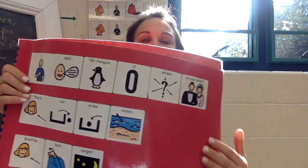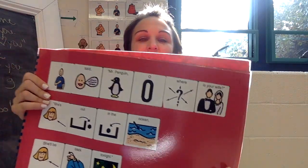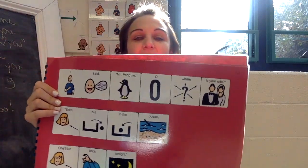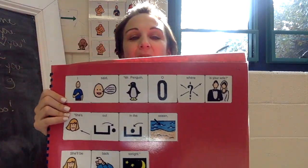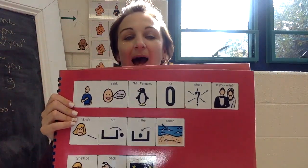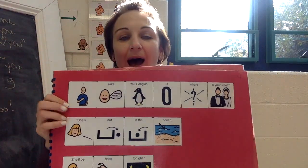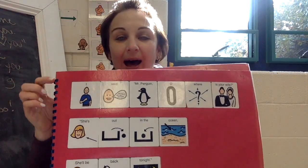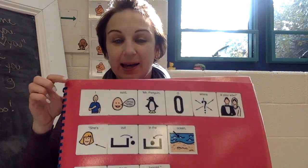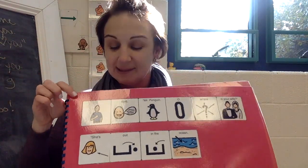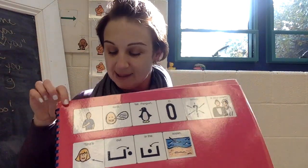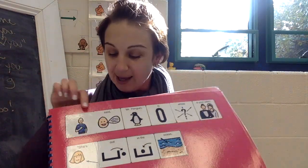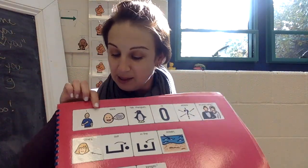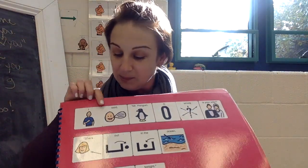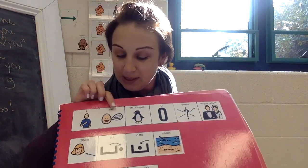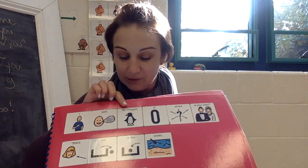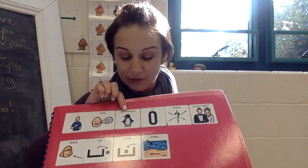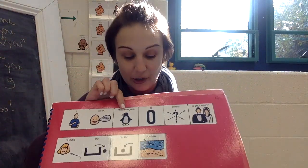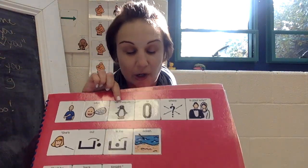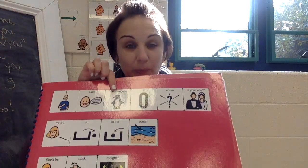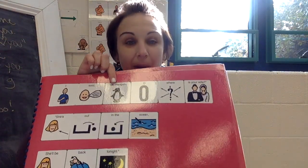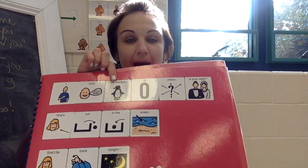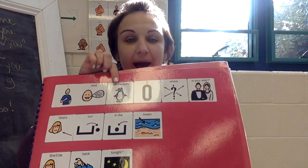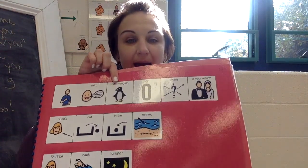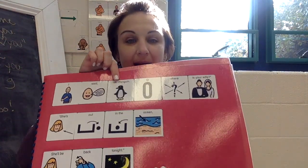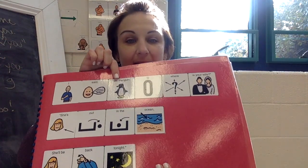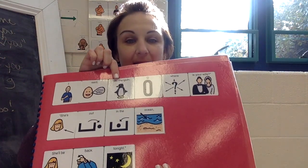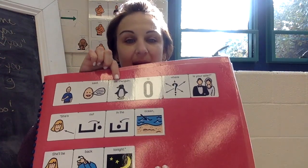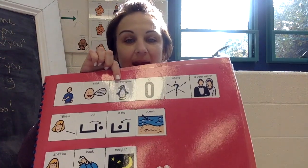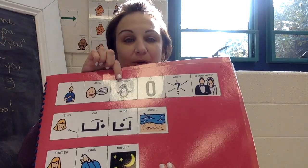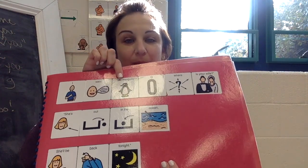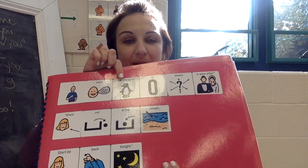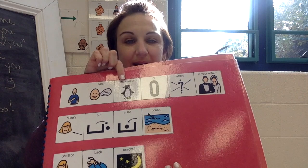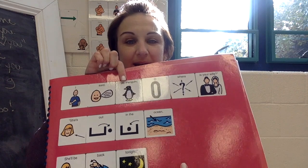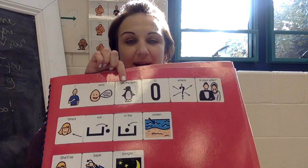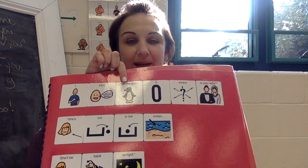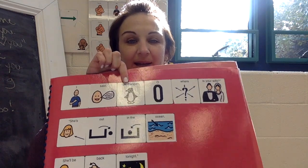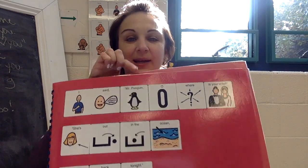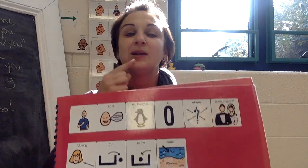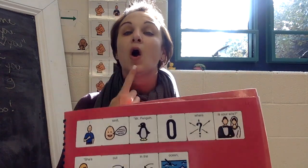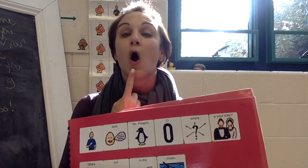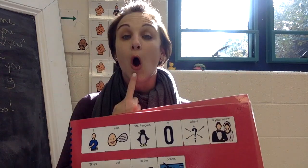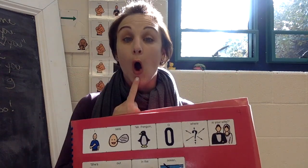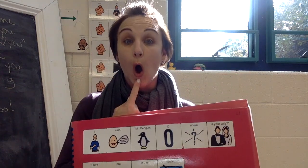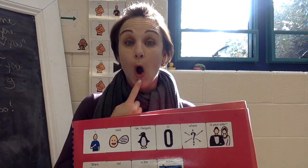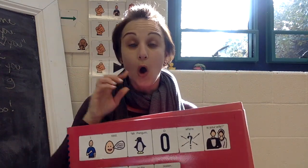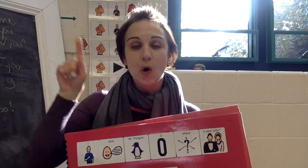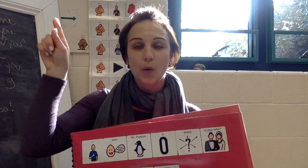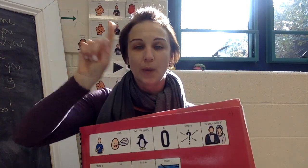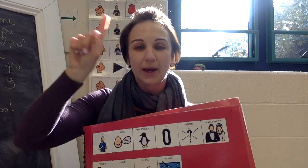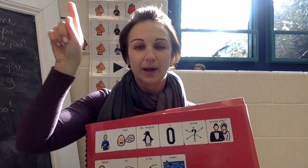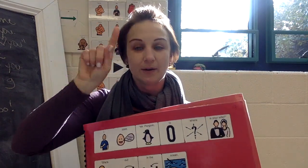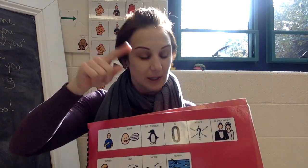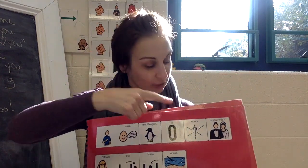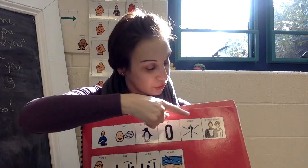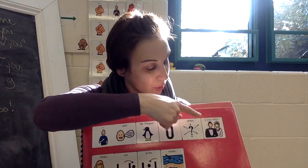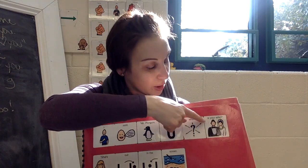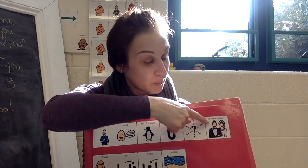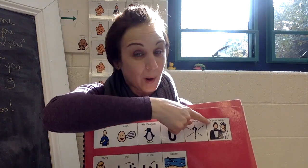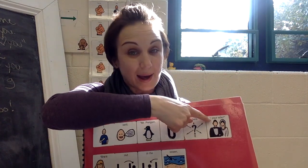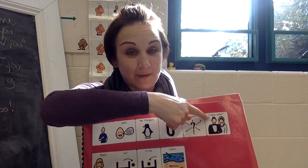I said, Mr. Penguin, oh, where is your wife?